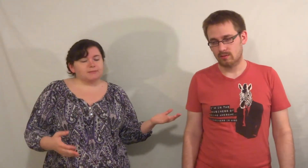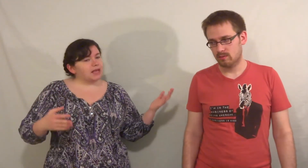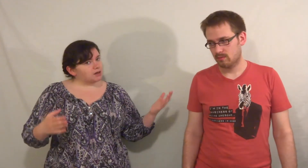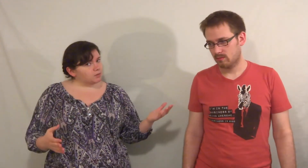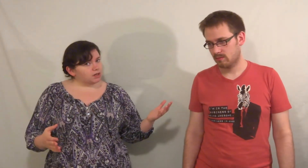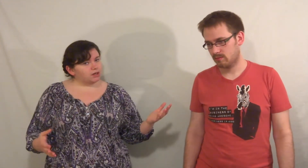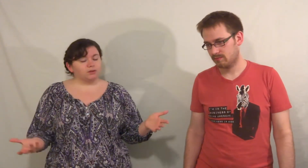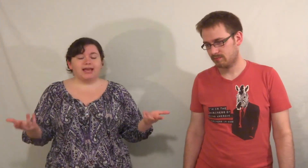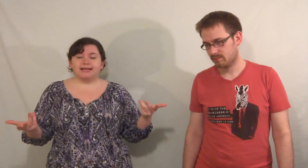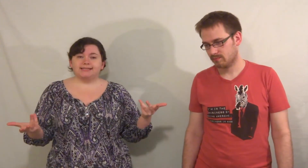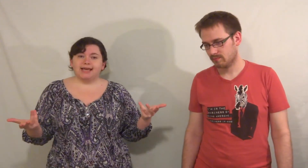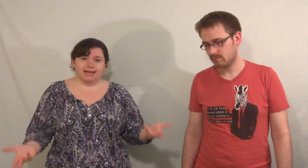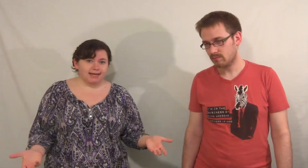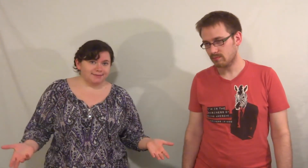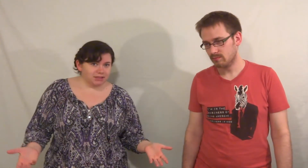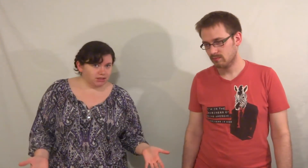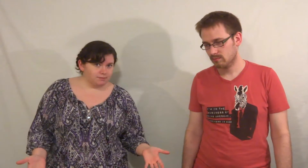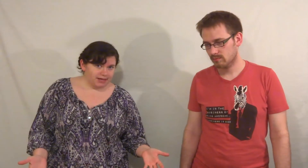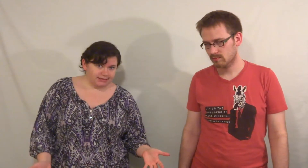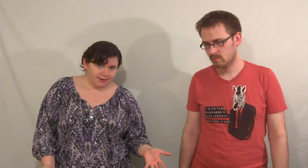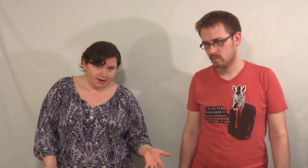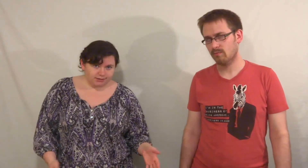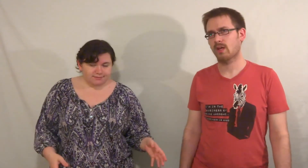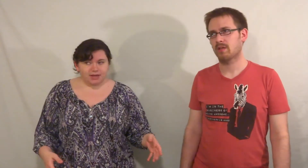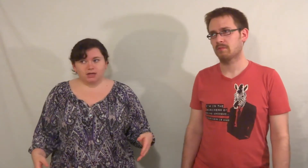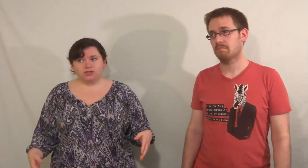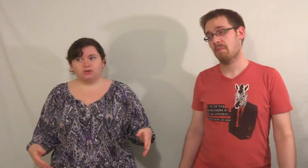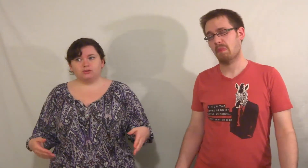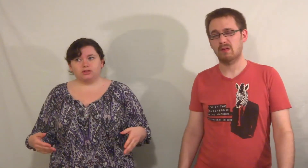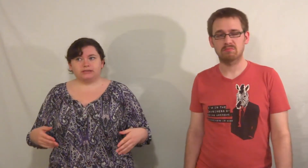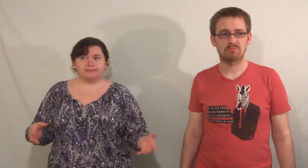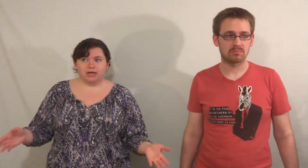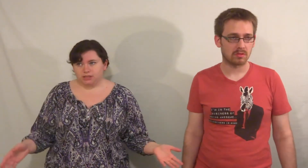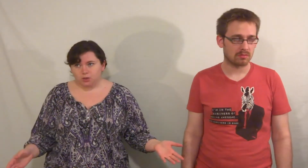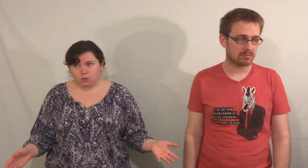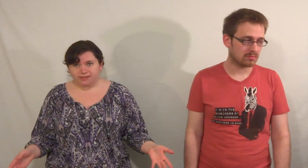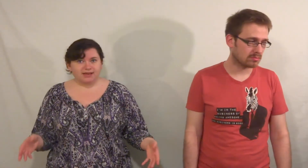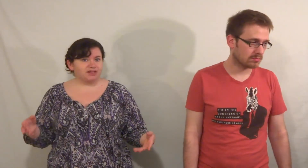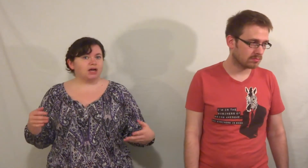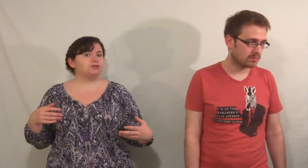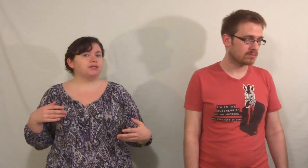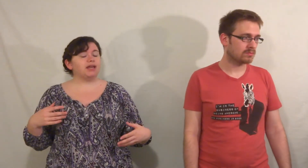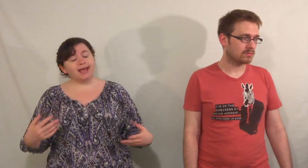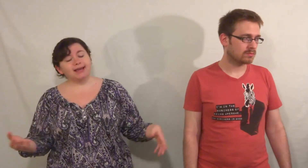the bladderwort only has 80 million base pairs, compared to the tomato's 780